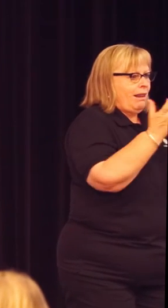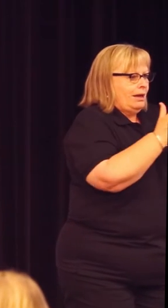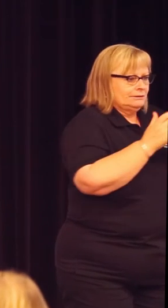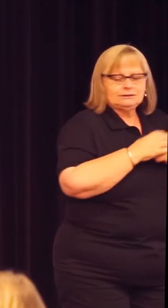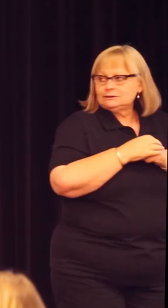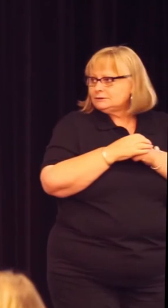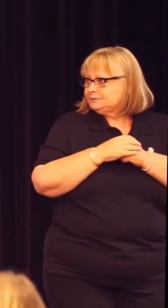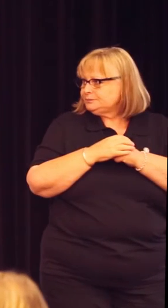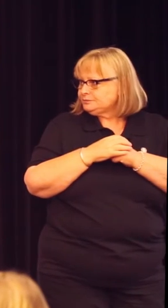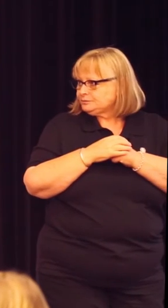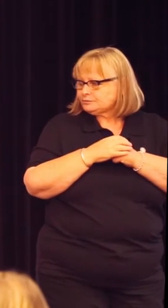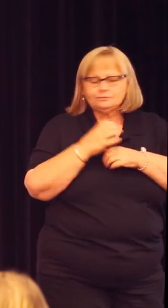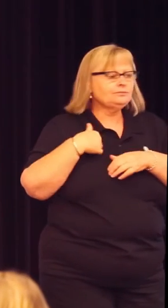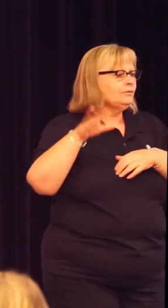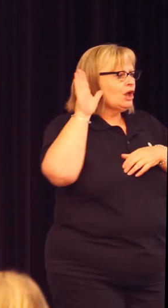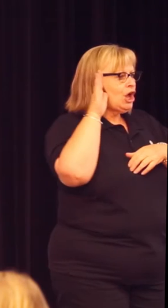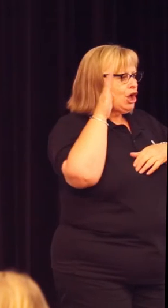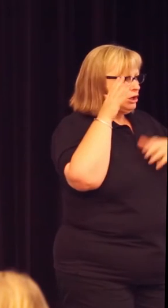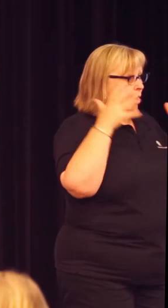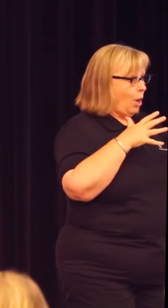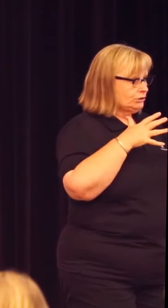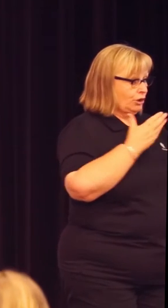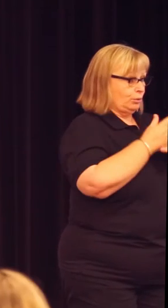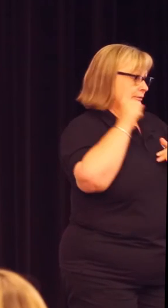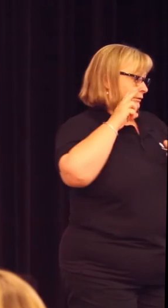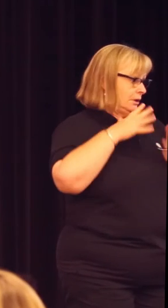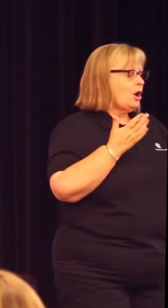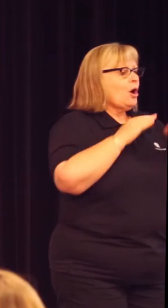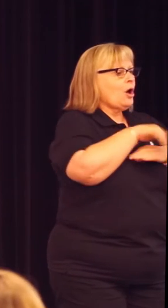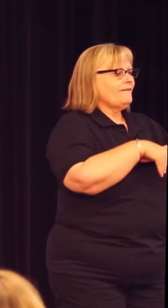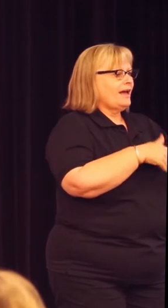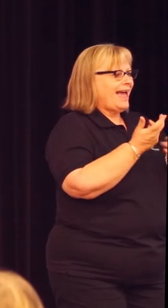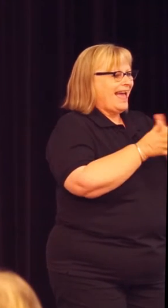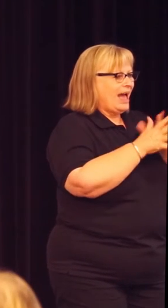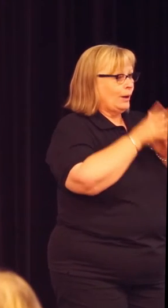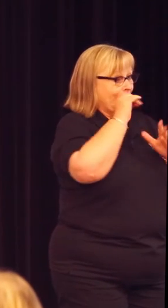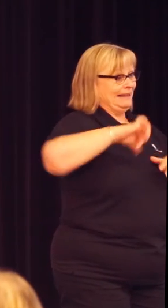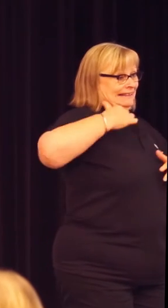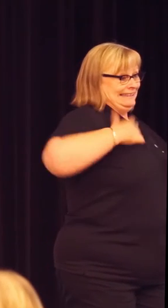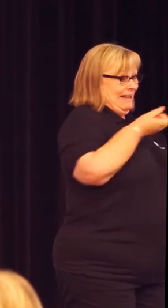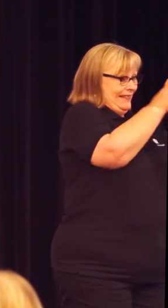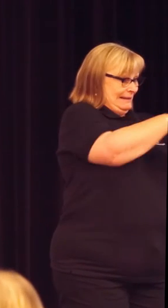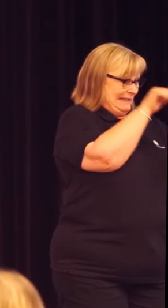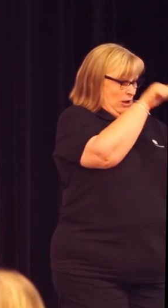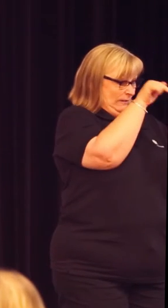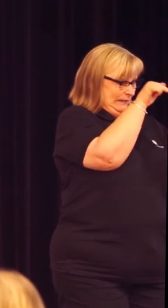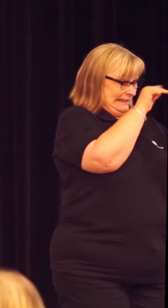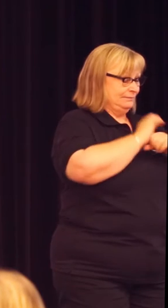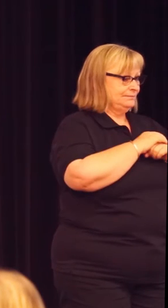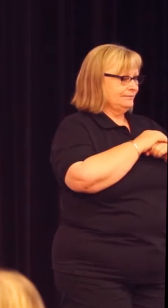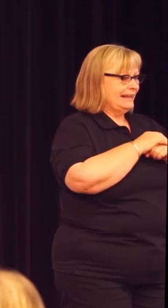Marnie, we've heard a lot during the last day and a half of this conference about how sometimes it can be the staff themselves who are